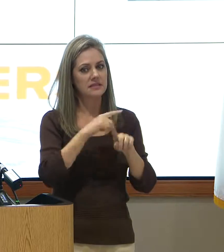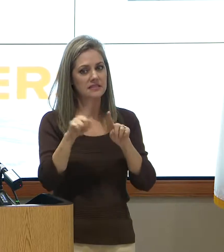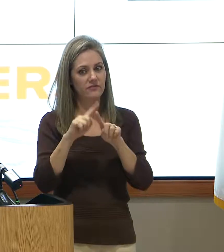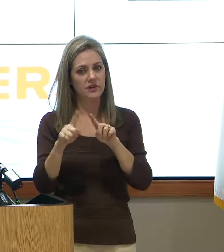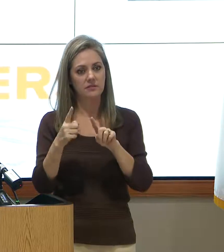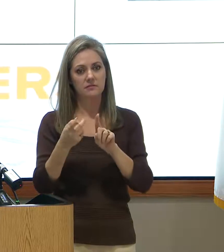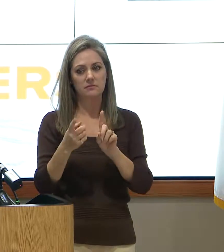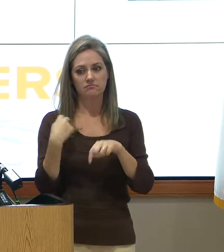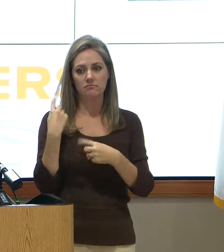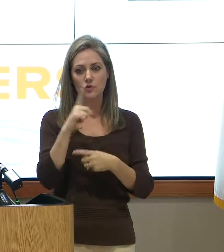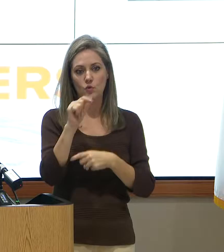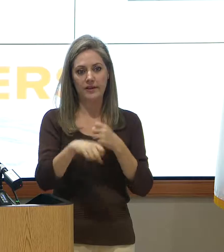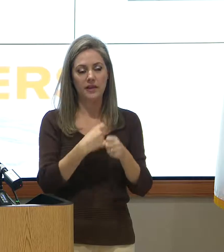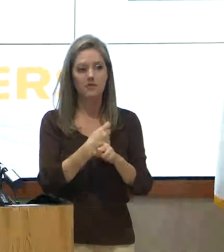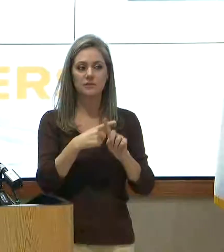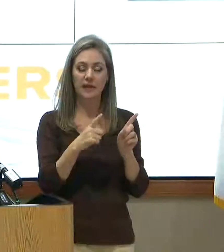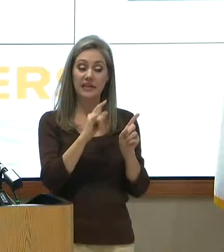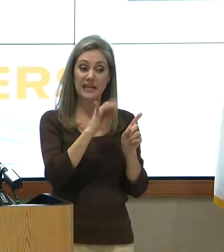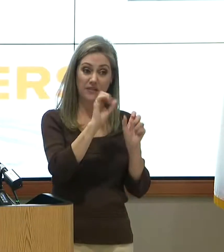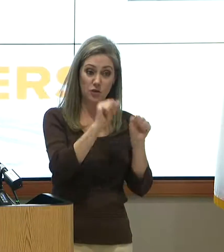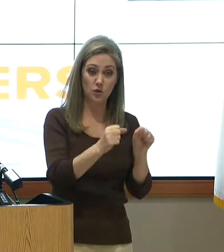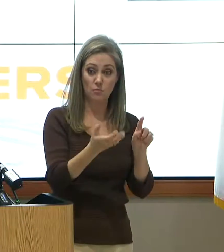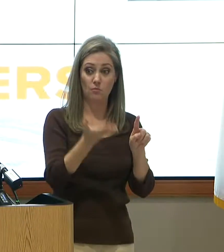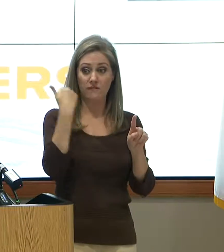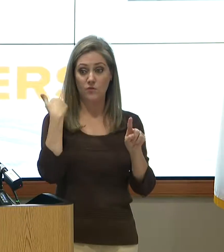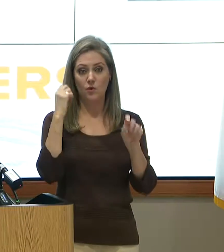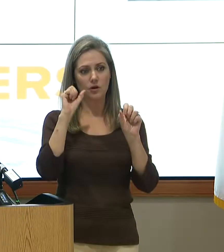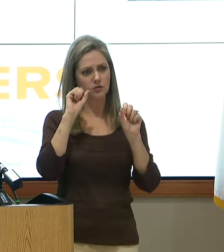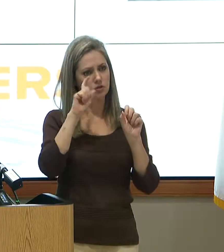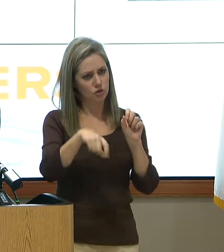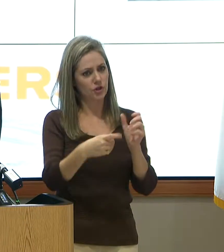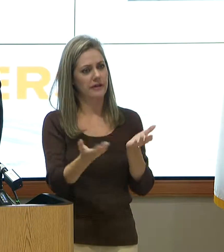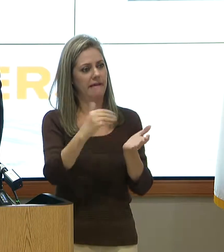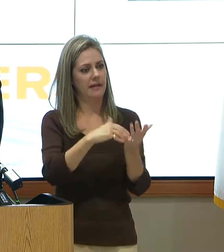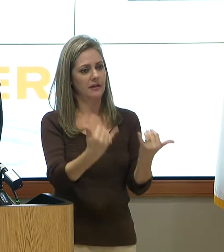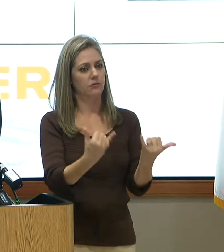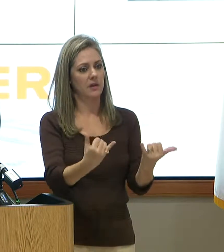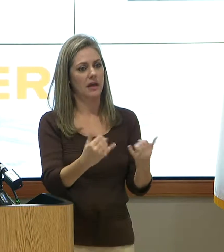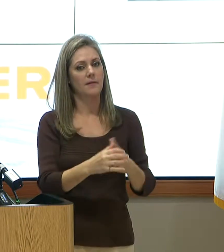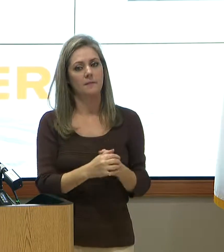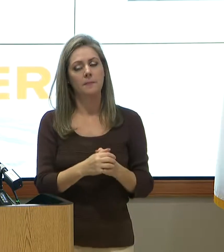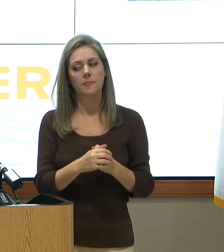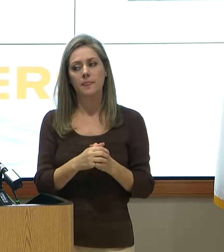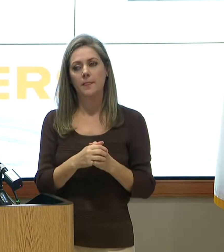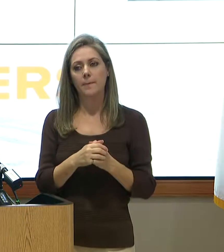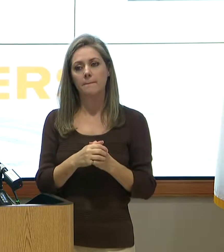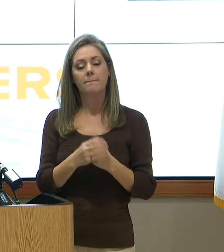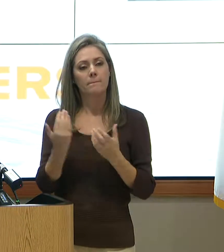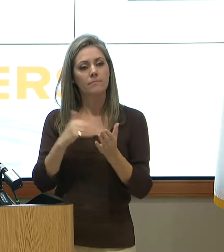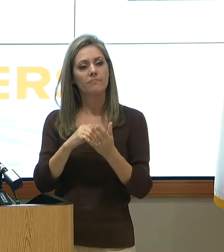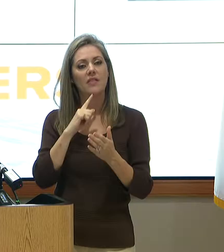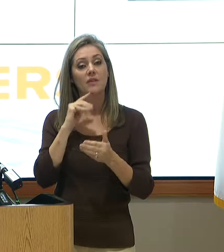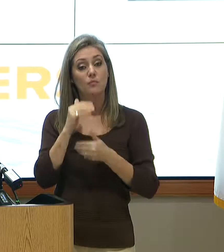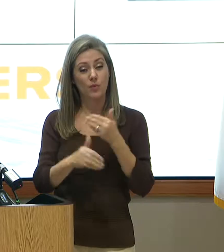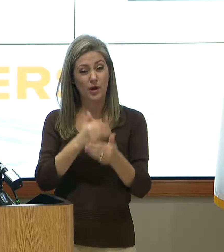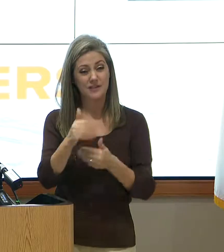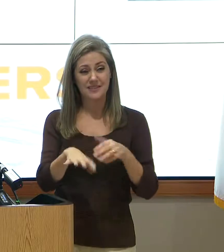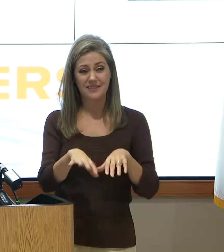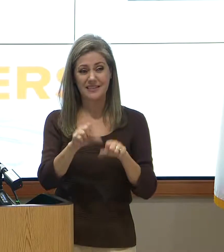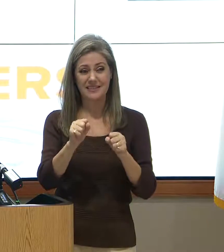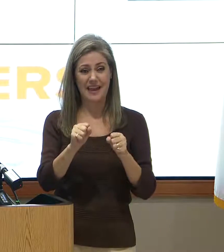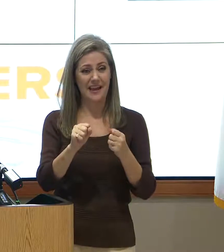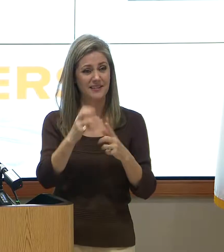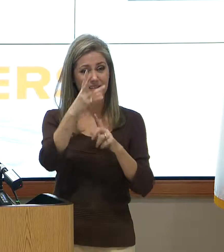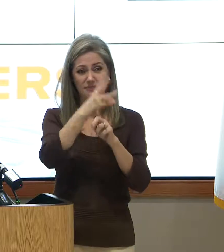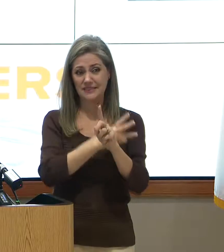our attitude is if it was done back then, it should be able to replicate it again today. And, again, the process that takes at least half